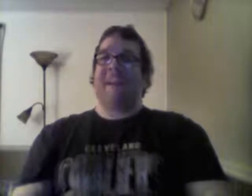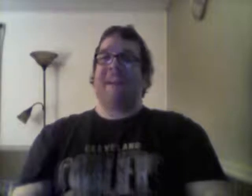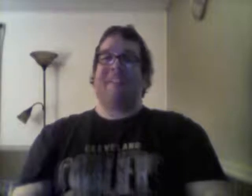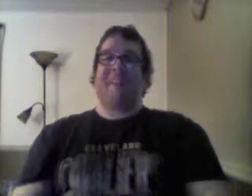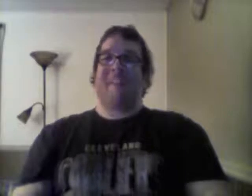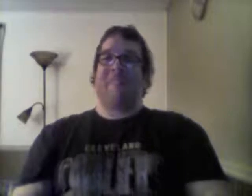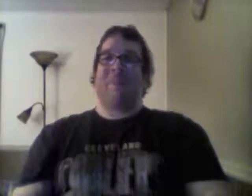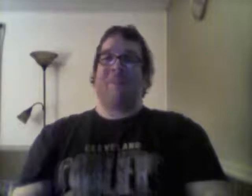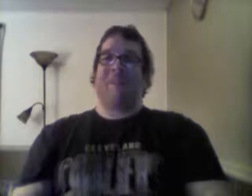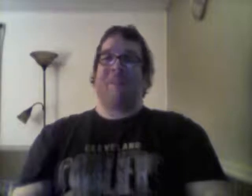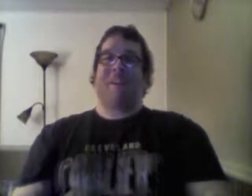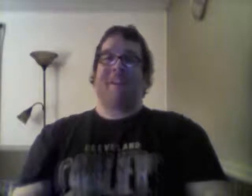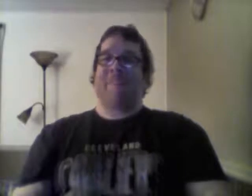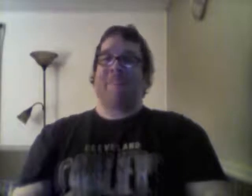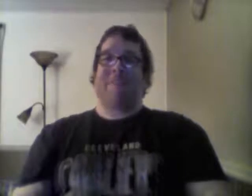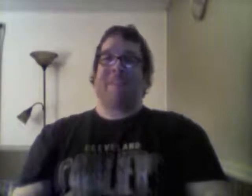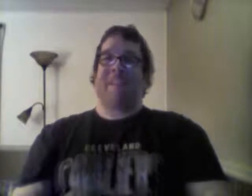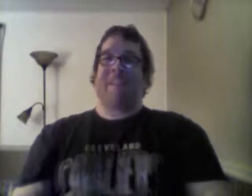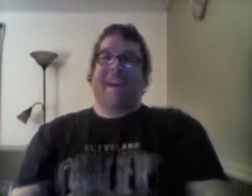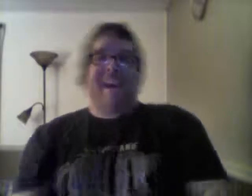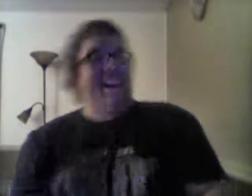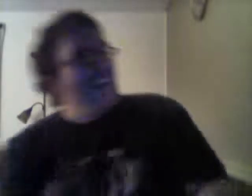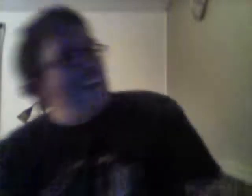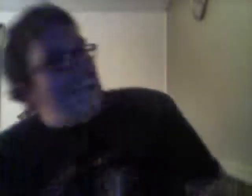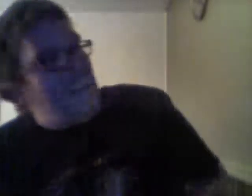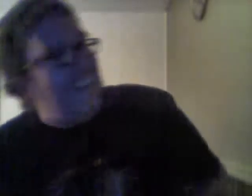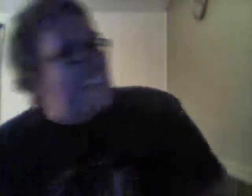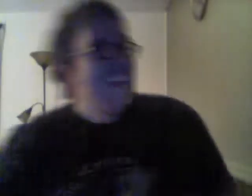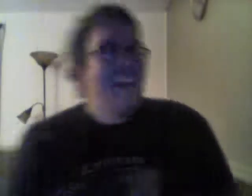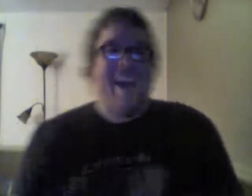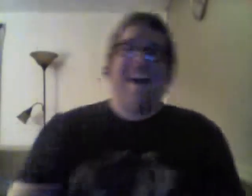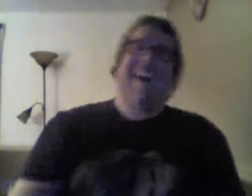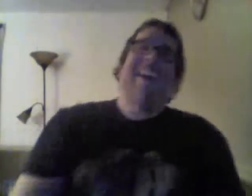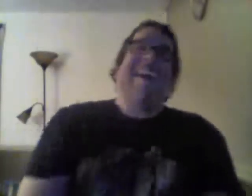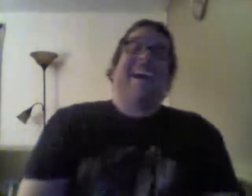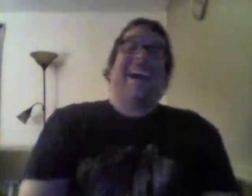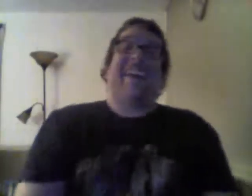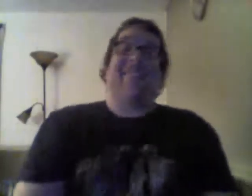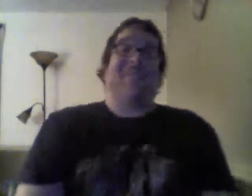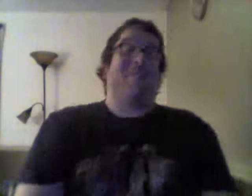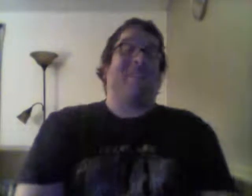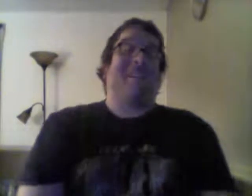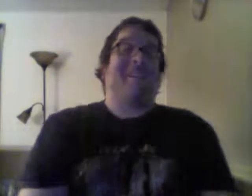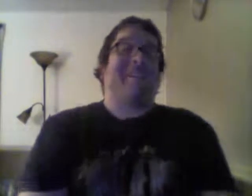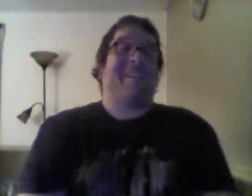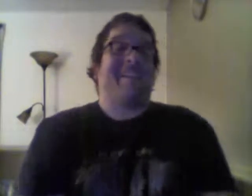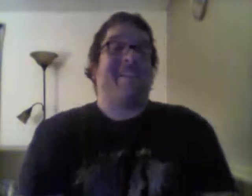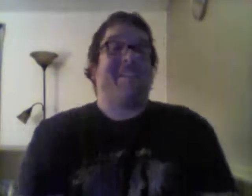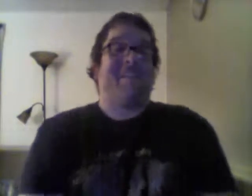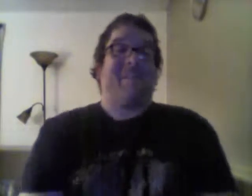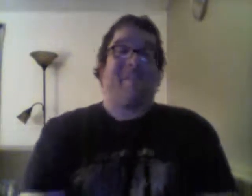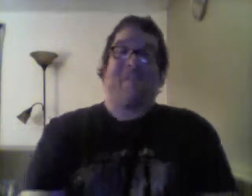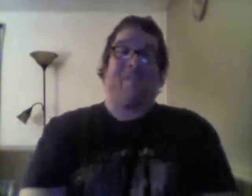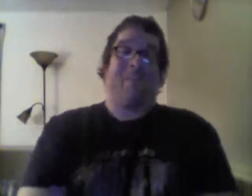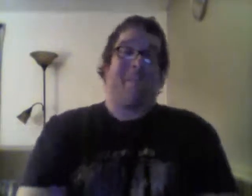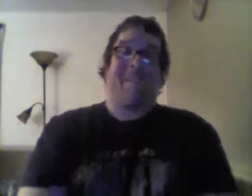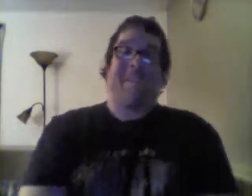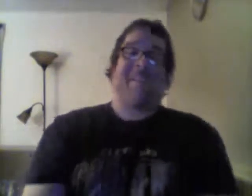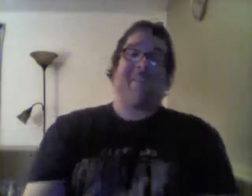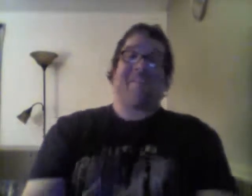I was like, at that point, I'm like, alright, these bitches need to die. Uh, I love the story. love, if you're, again, if you're